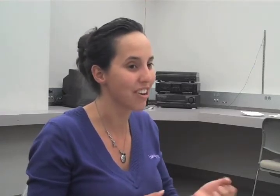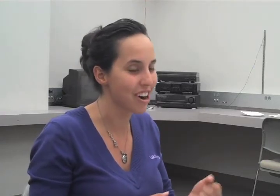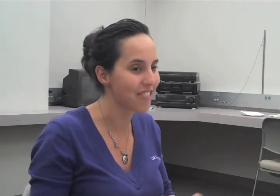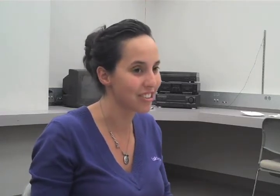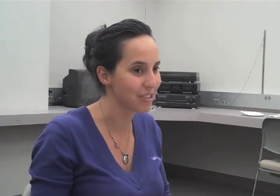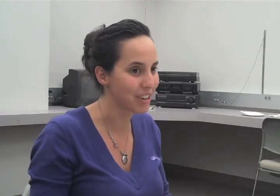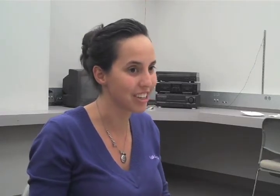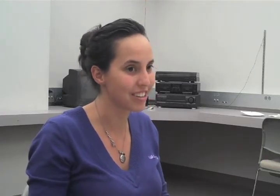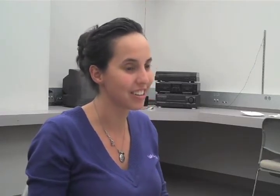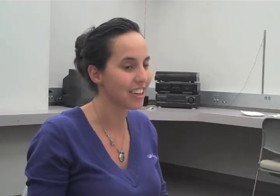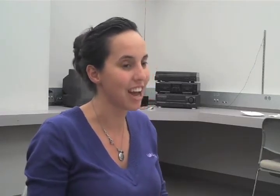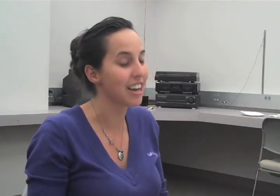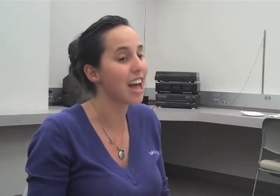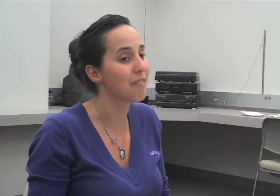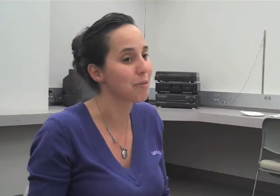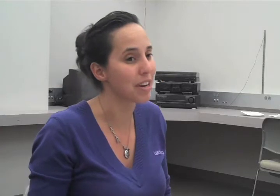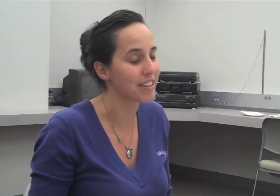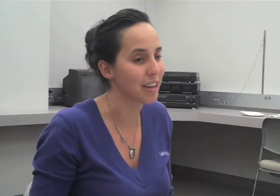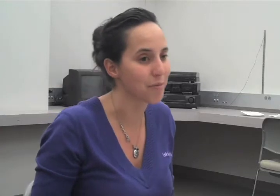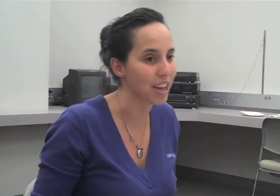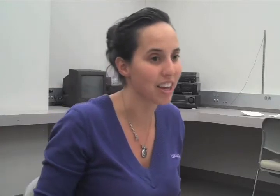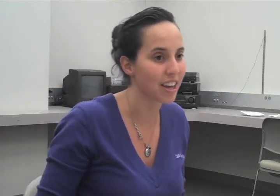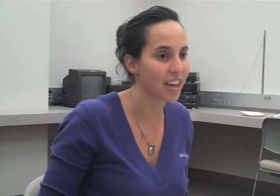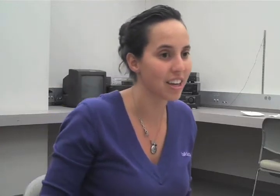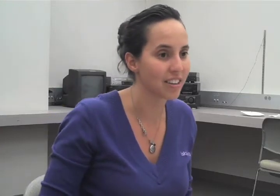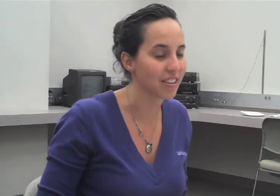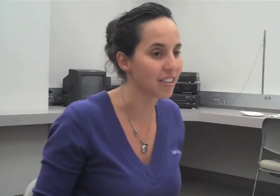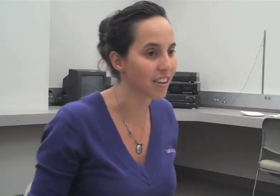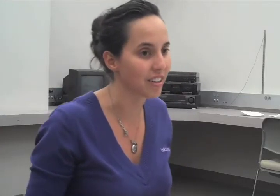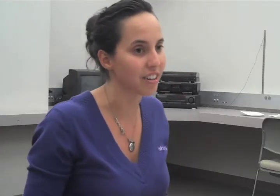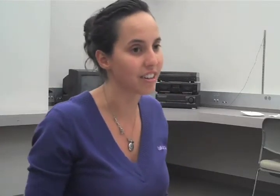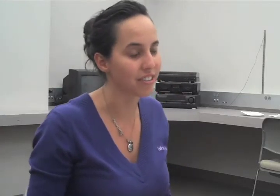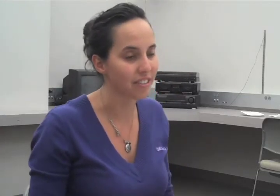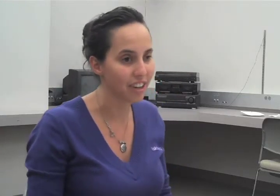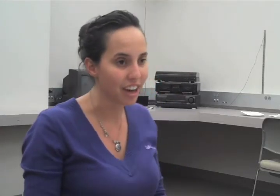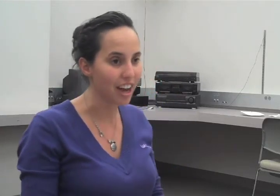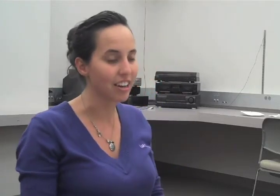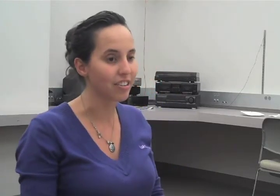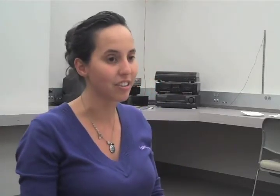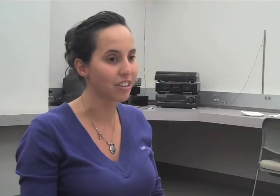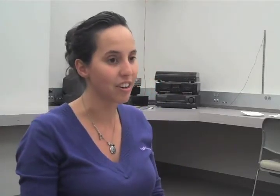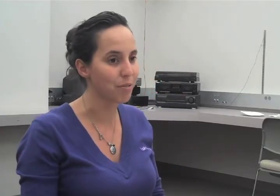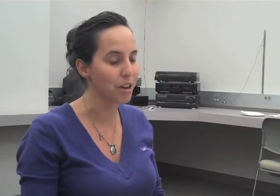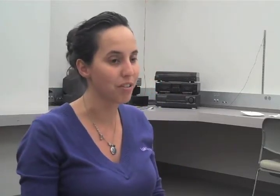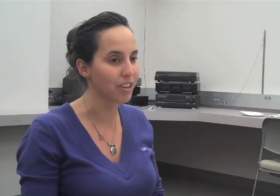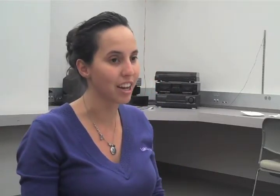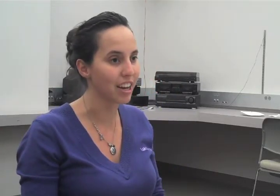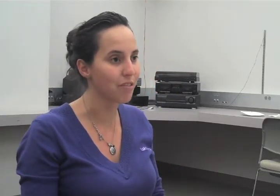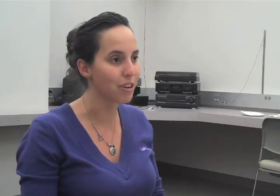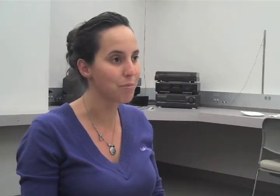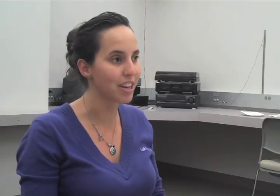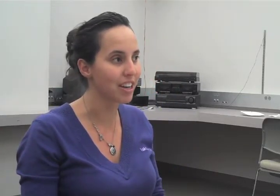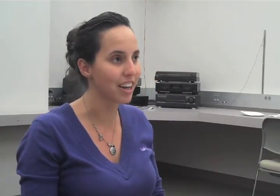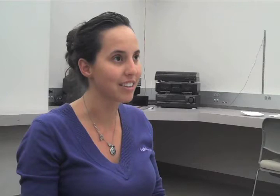car every 30 minutes. I didn't have anybody to take me to the doctor so I had to do it on my own and it would have been nice